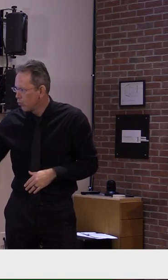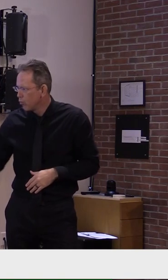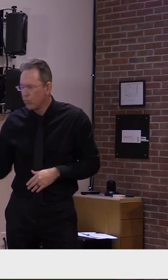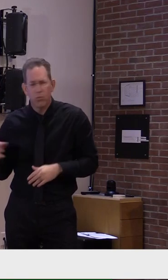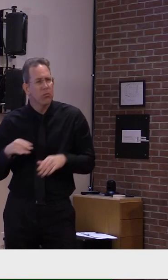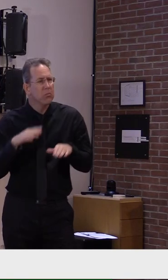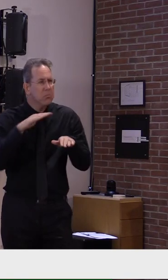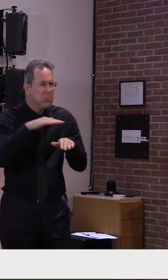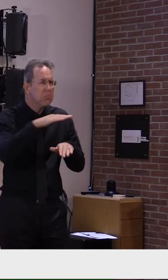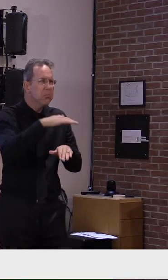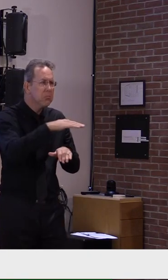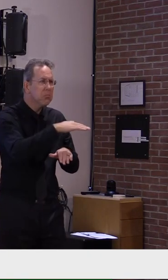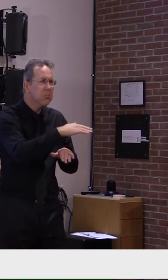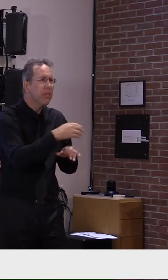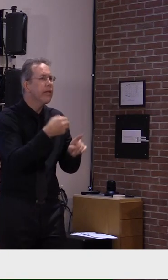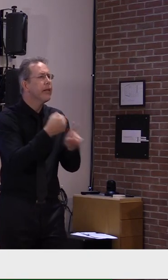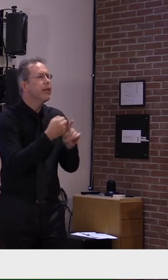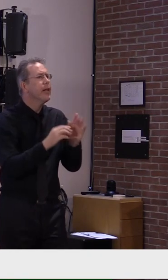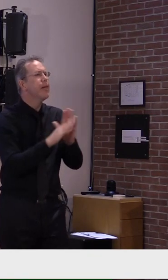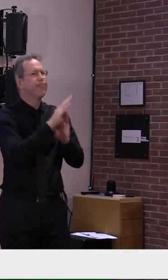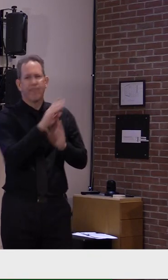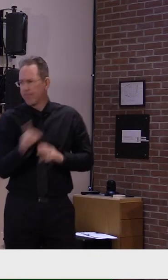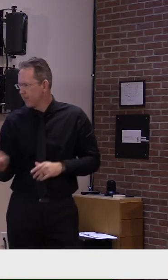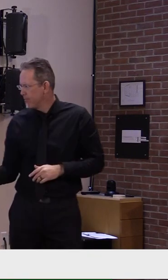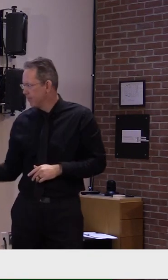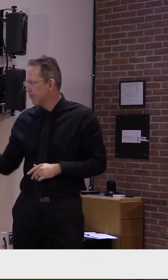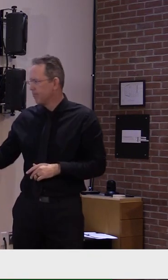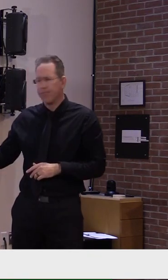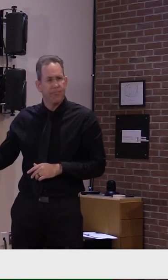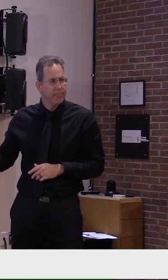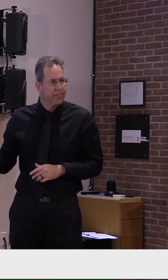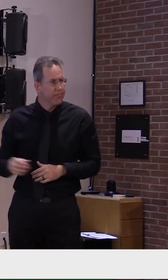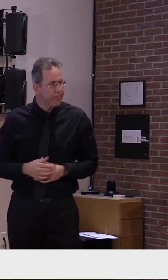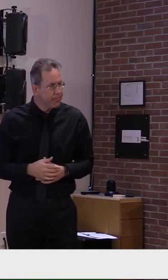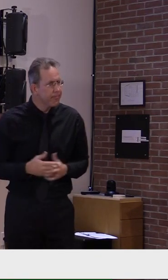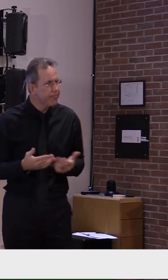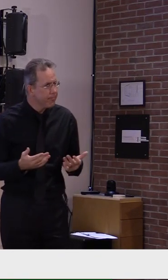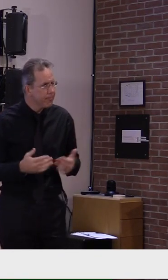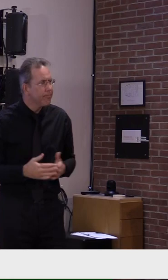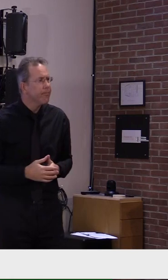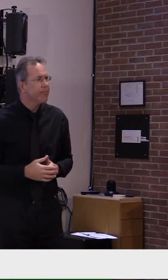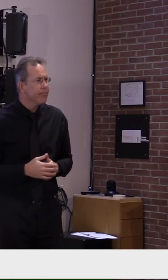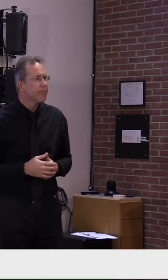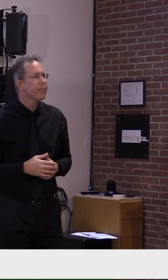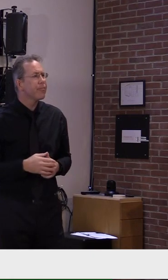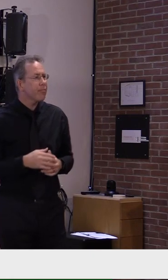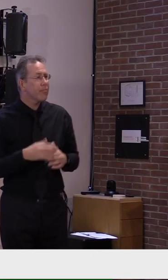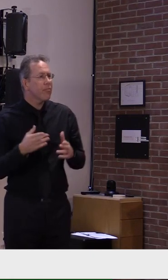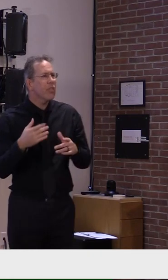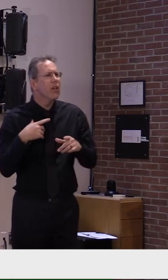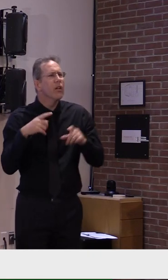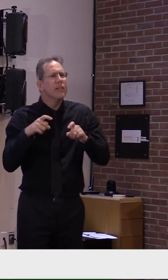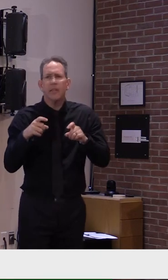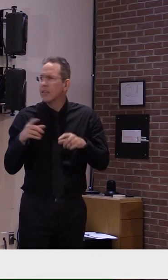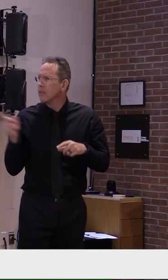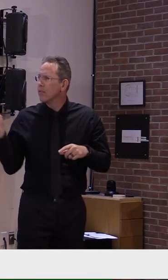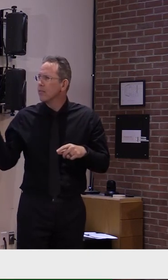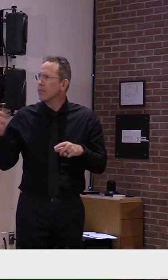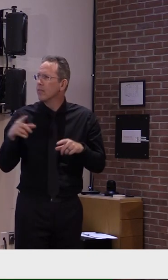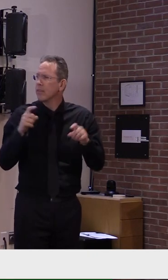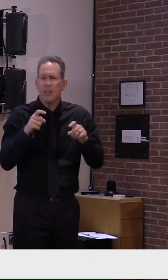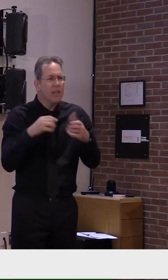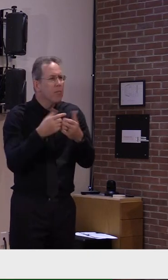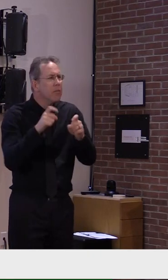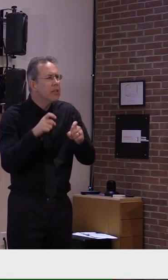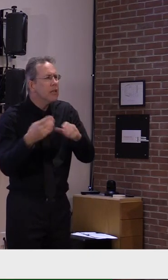you're seeing why intervention measures were a necessary component. And then when we look at our positivity rate, we're seeing the same thing. Positivity rate